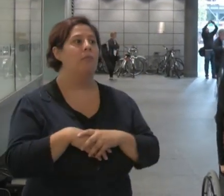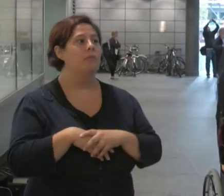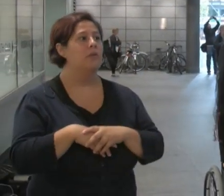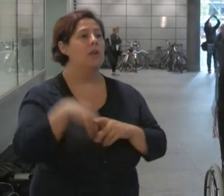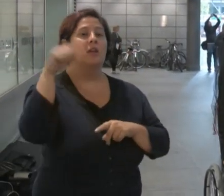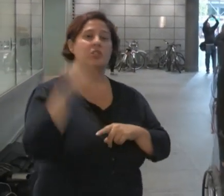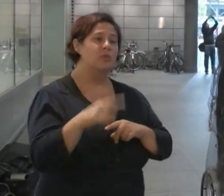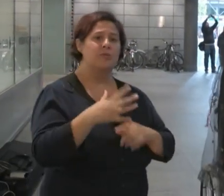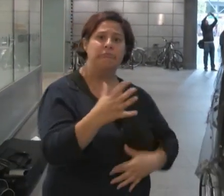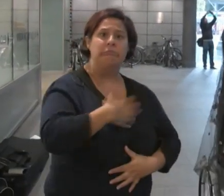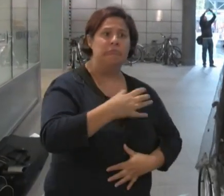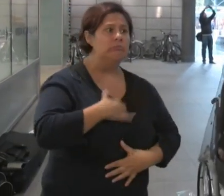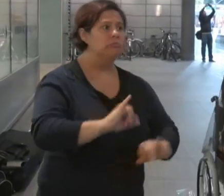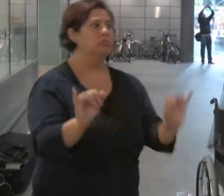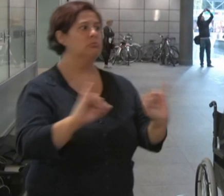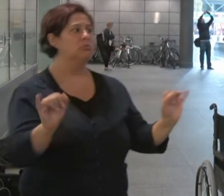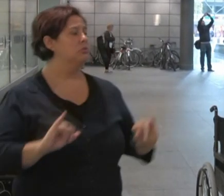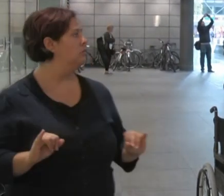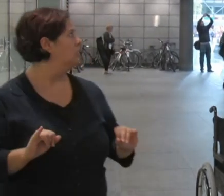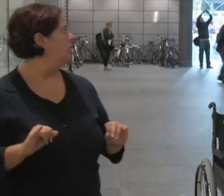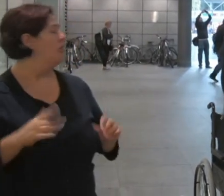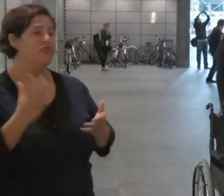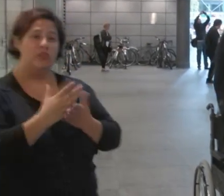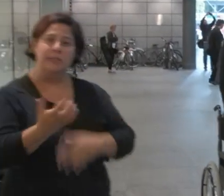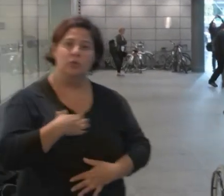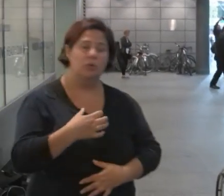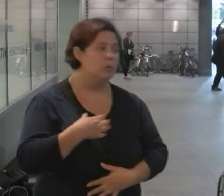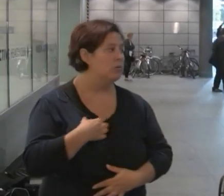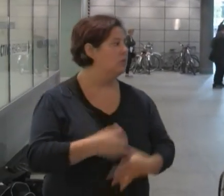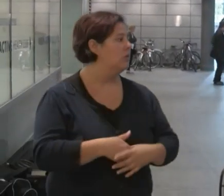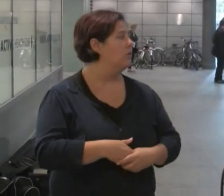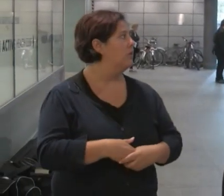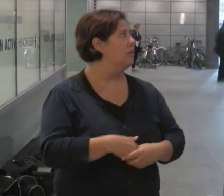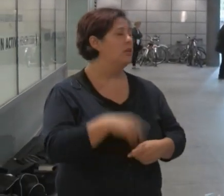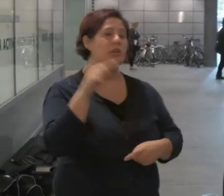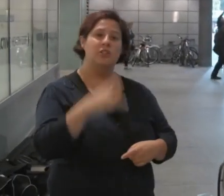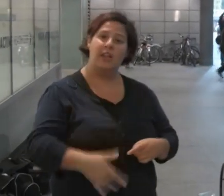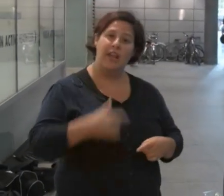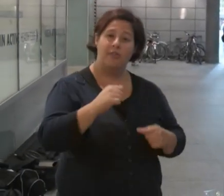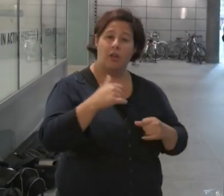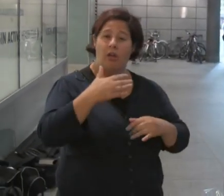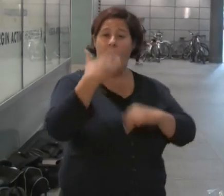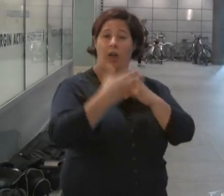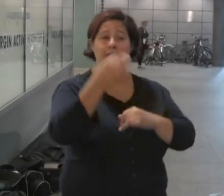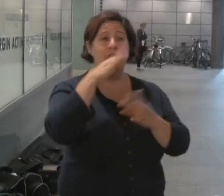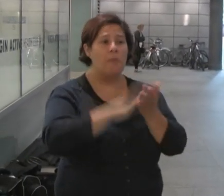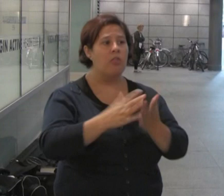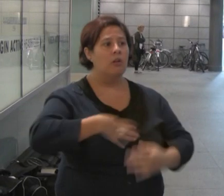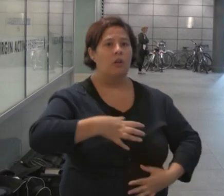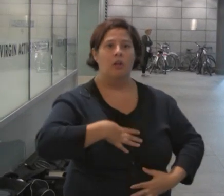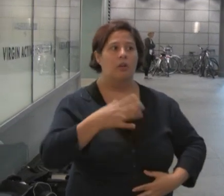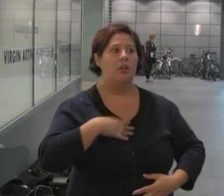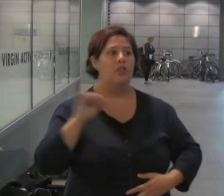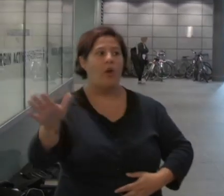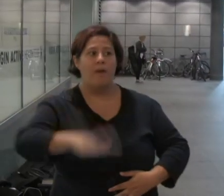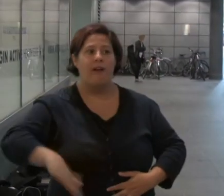She was terrified, beside herself with fear. She lived her last months desperately scared that her family